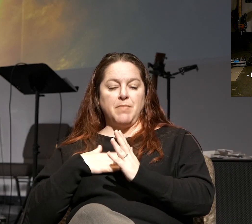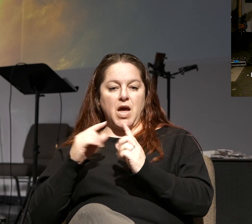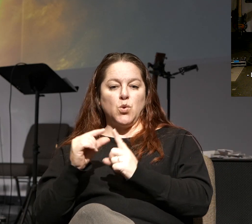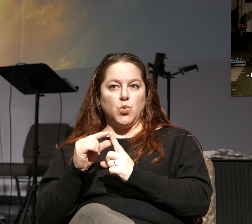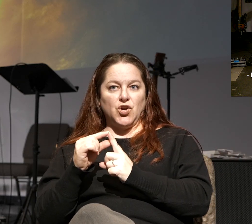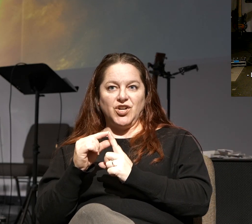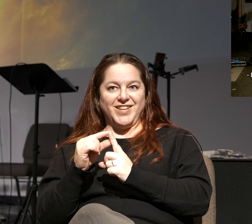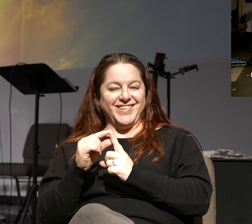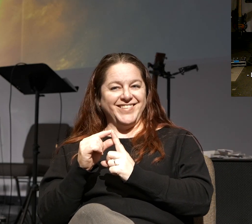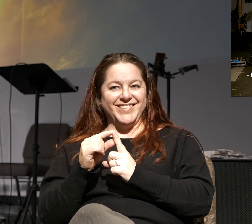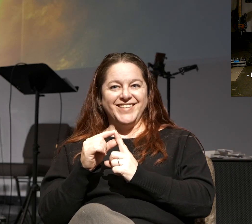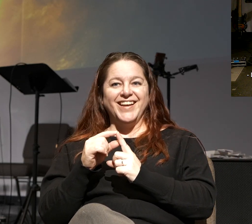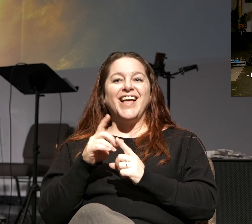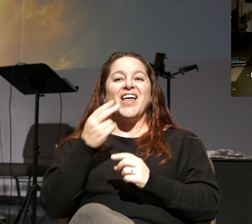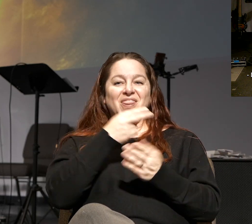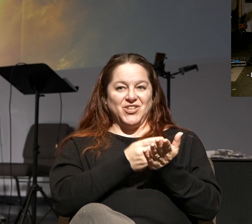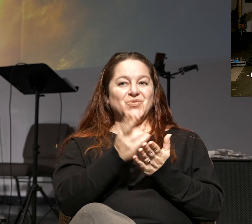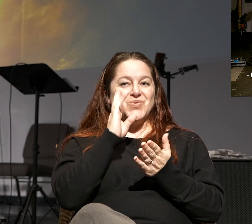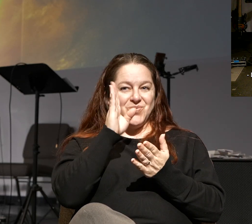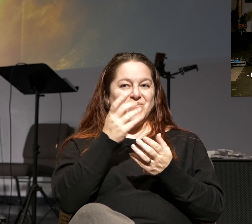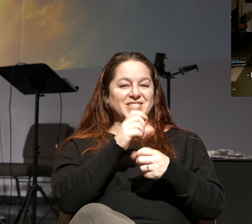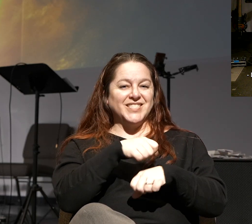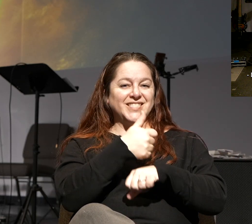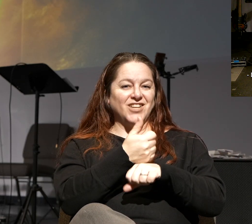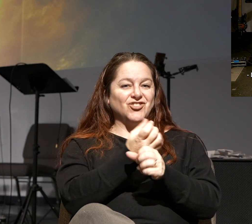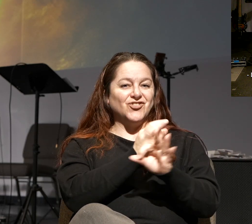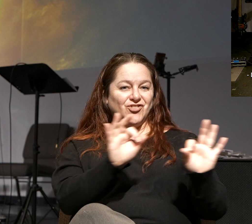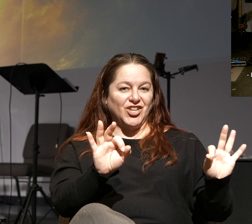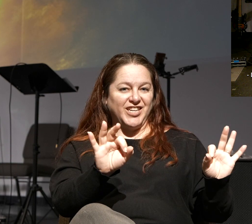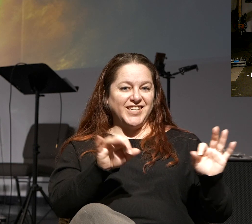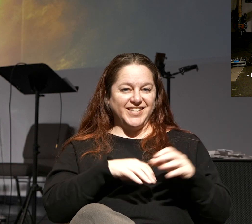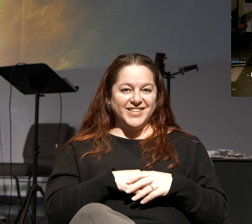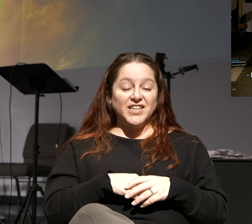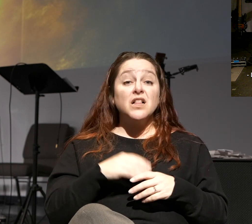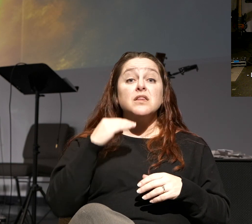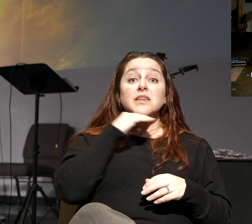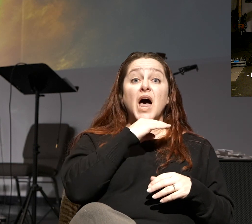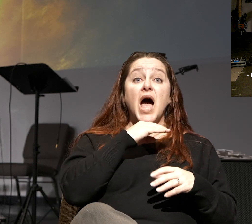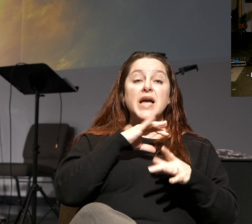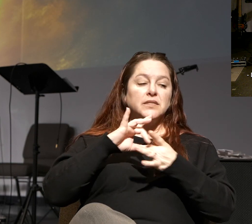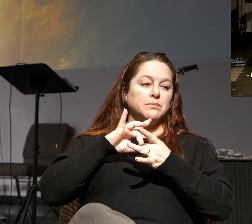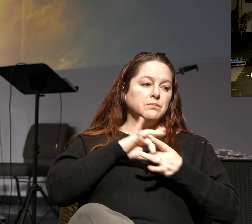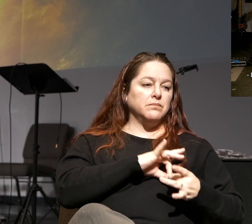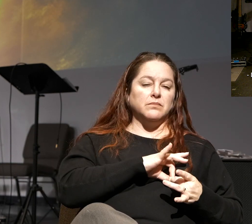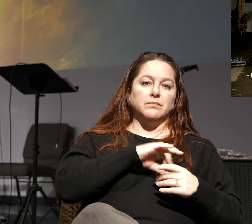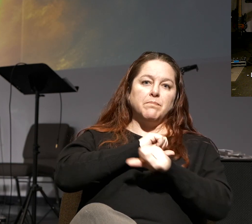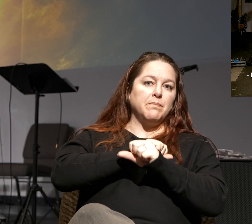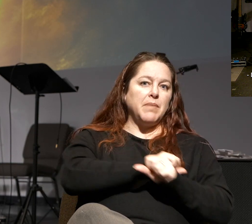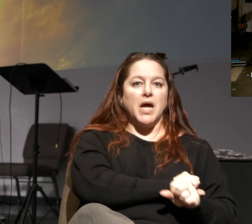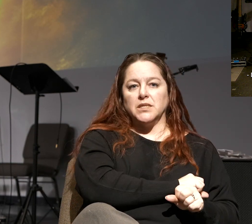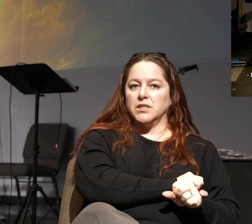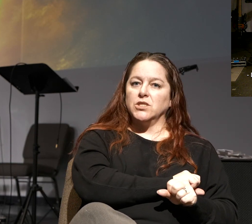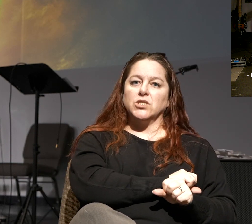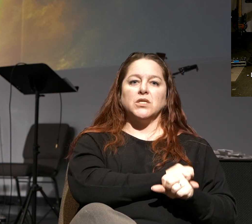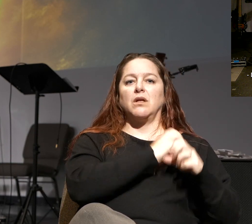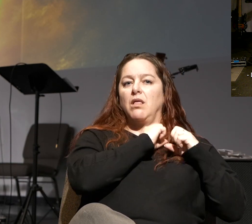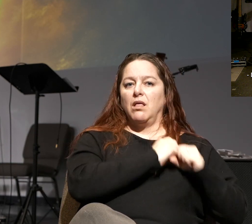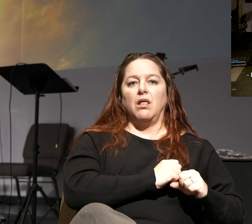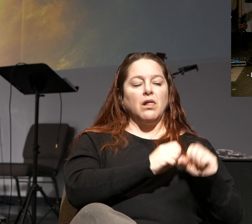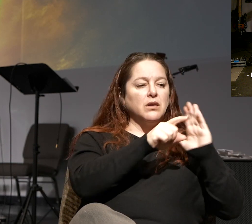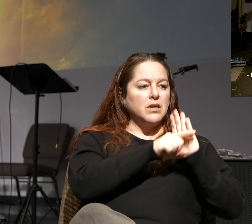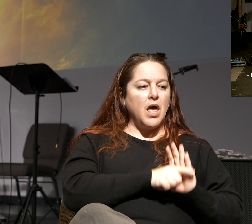free. The opposite of that is also true. Lies will bring bondage to your life. You'll be mired in negative thoughts and emotions.